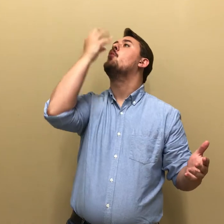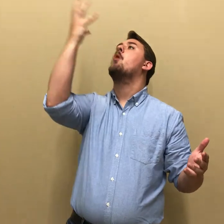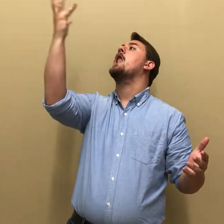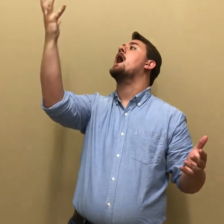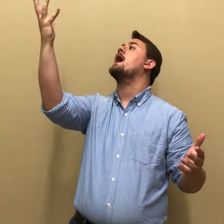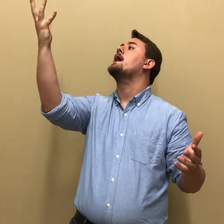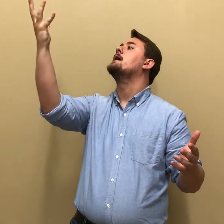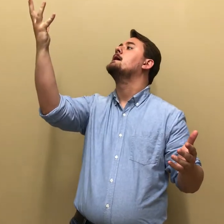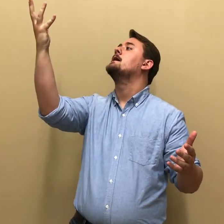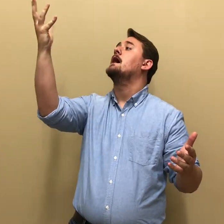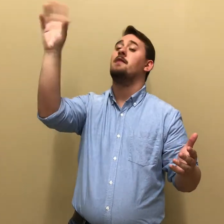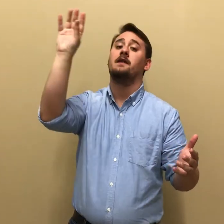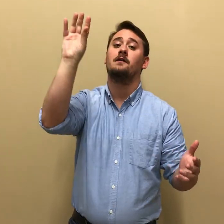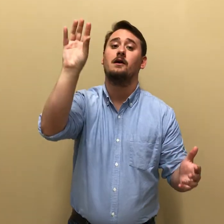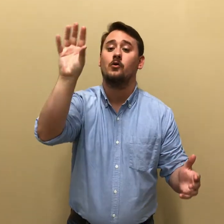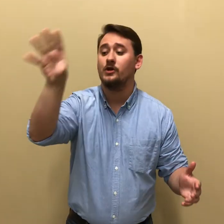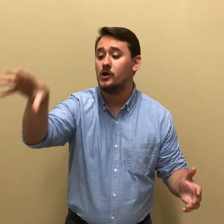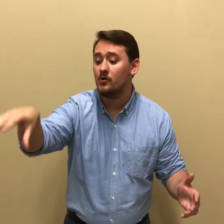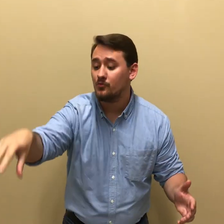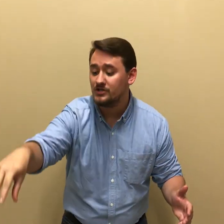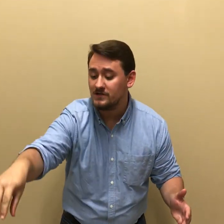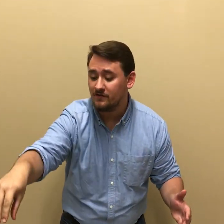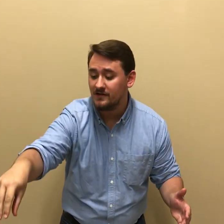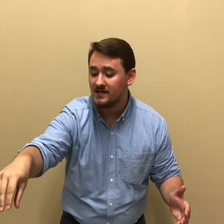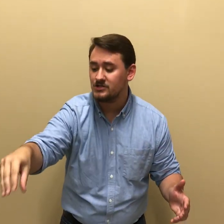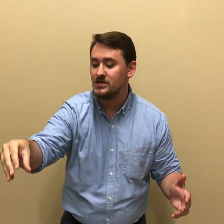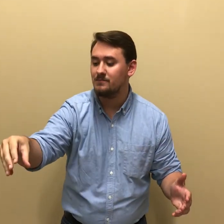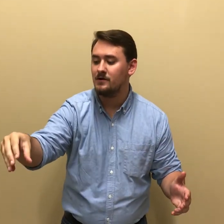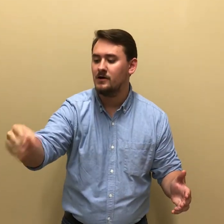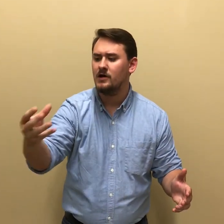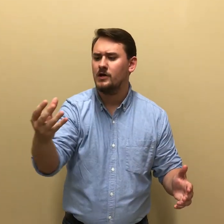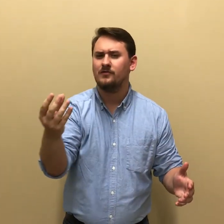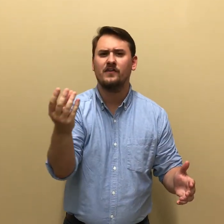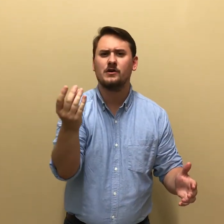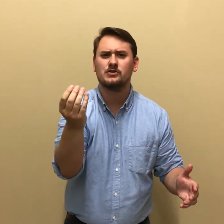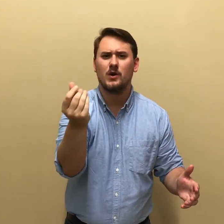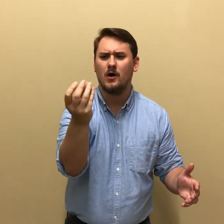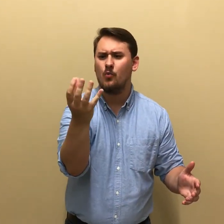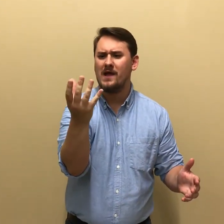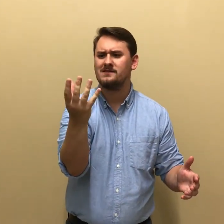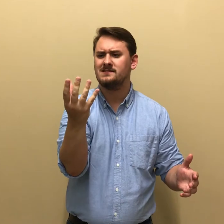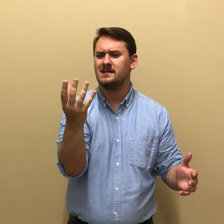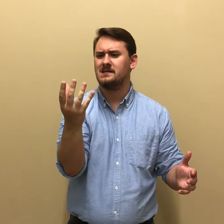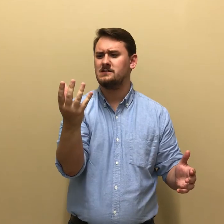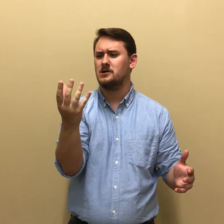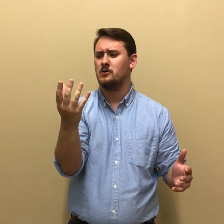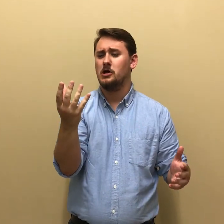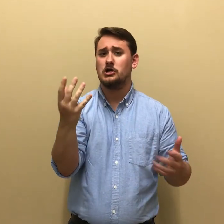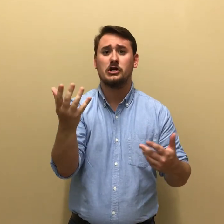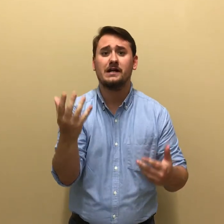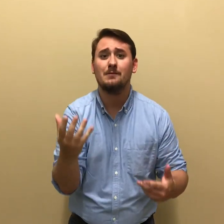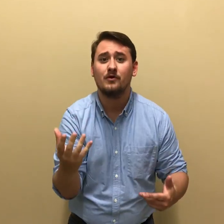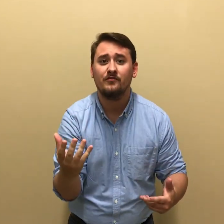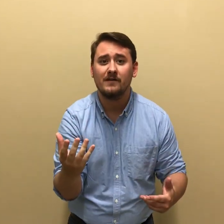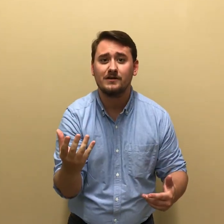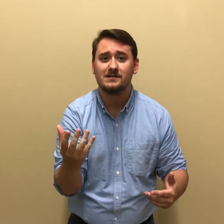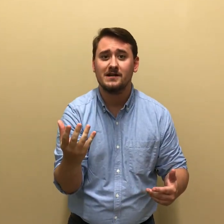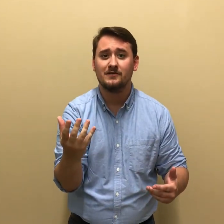Voila! And then when you go and reach in for the next chip your fingers are all wet and sticky so you're gonna get more flavor dust on your